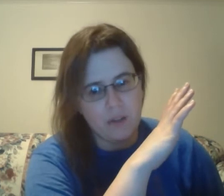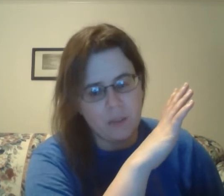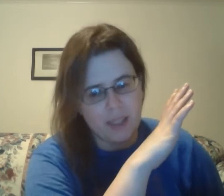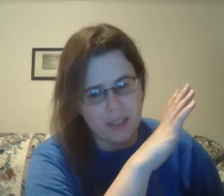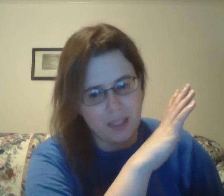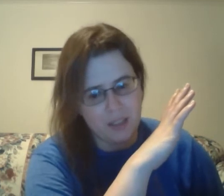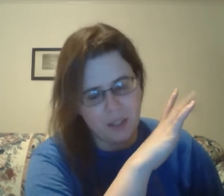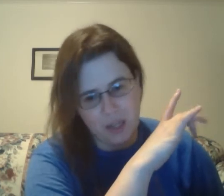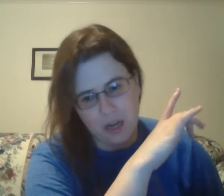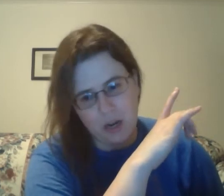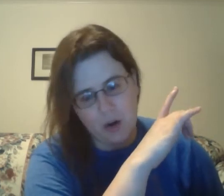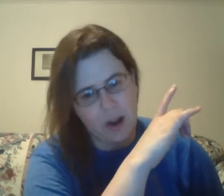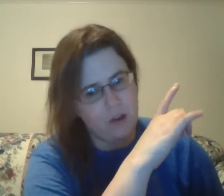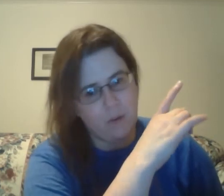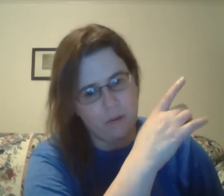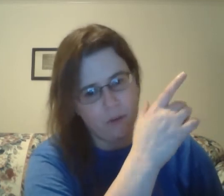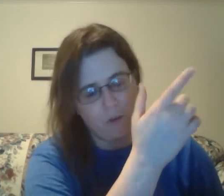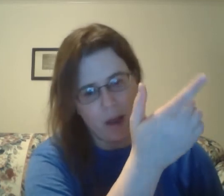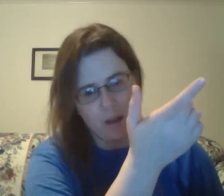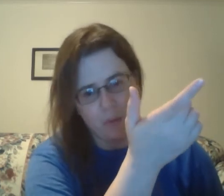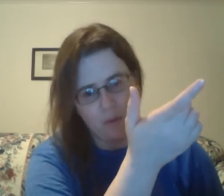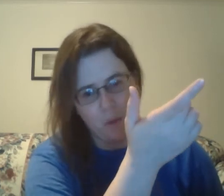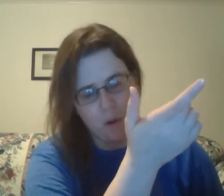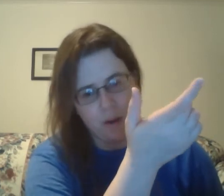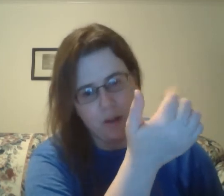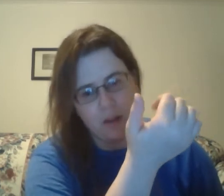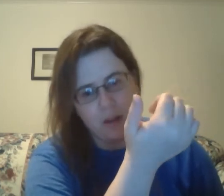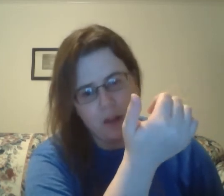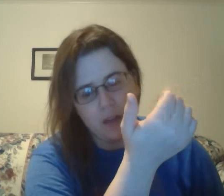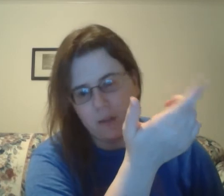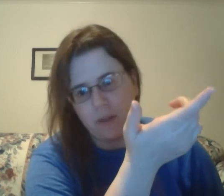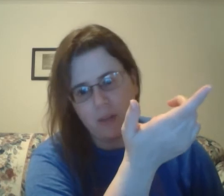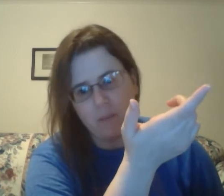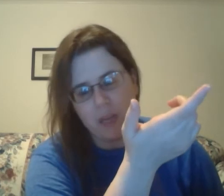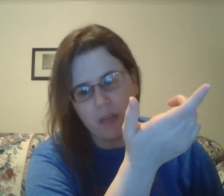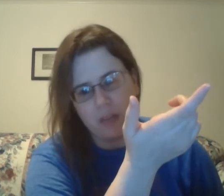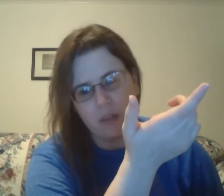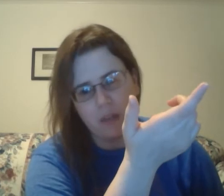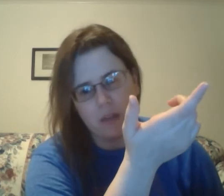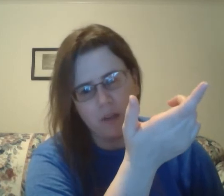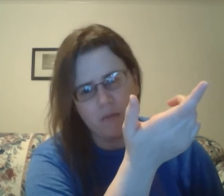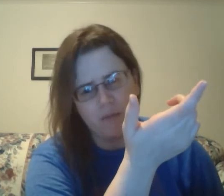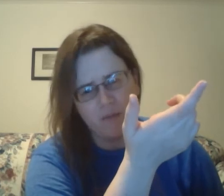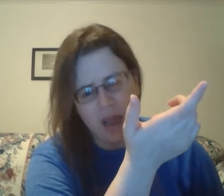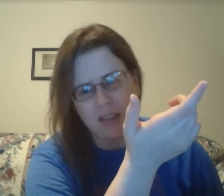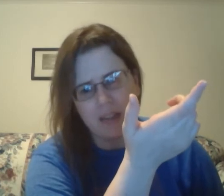some consistency here. I know we tried it before, and then we get beat badly.